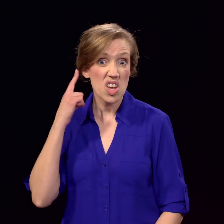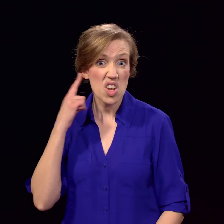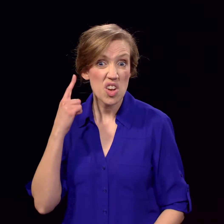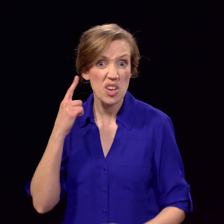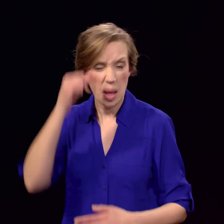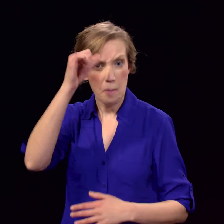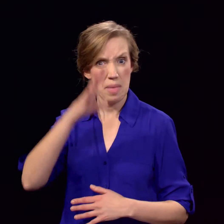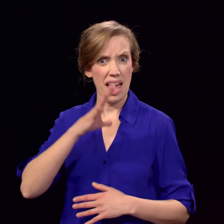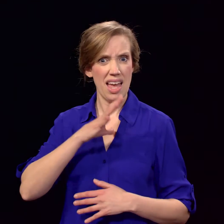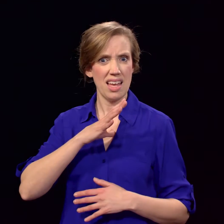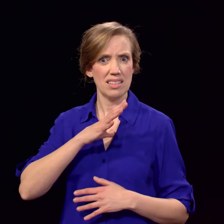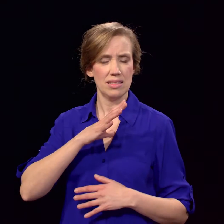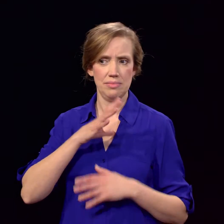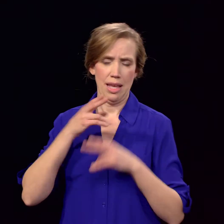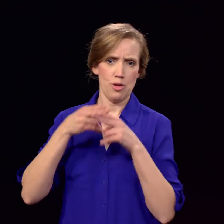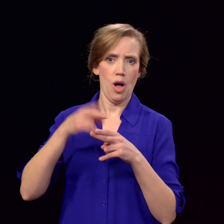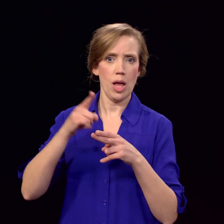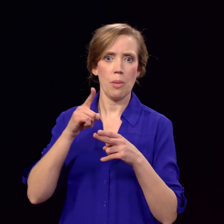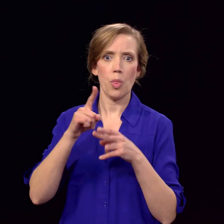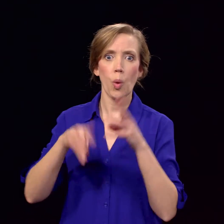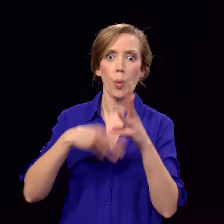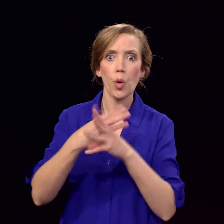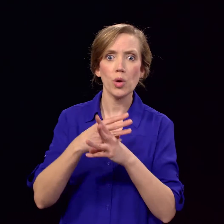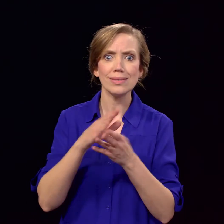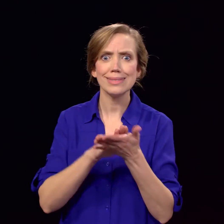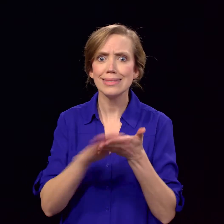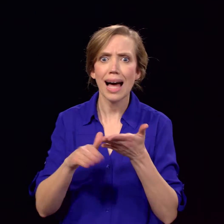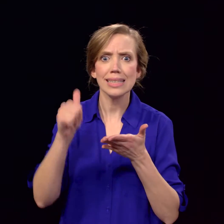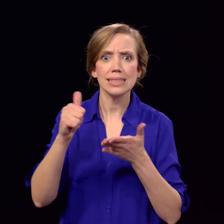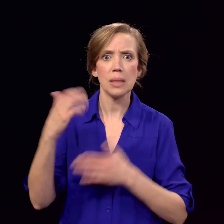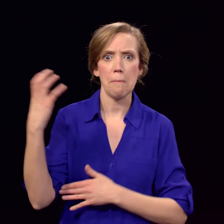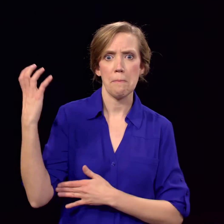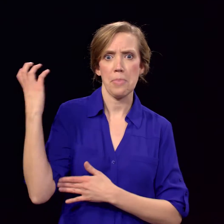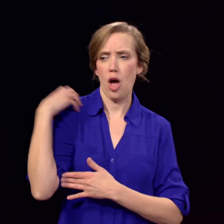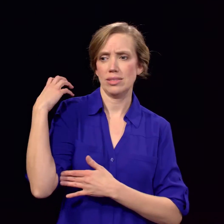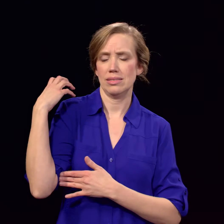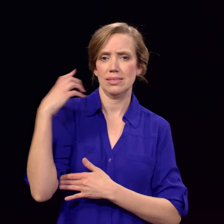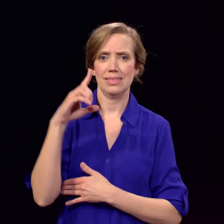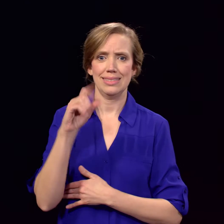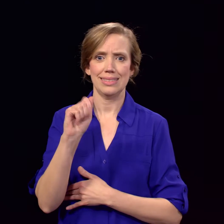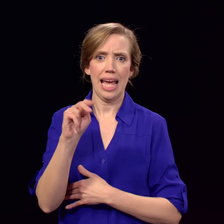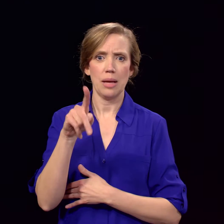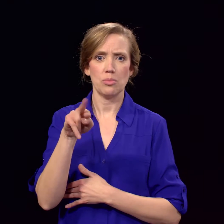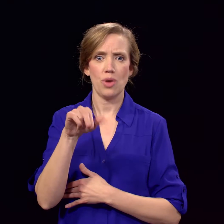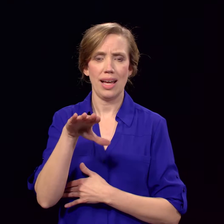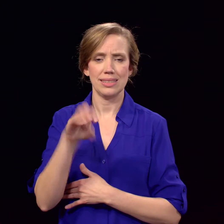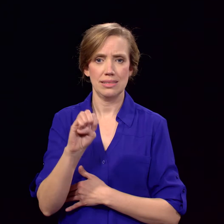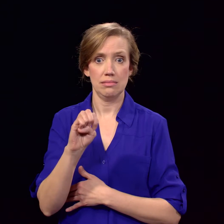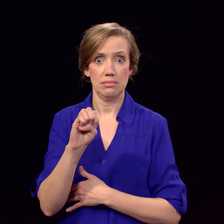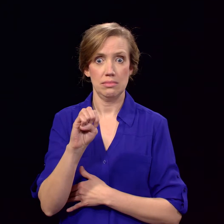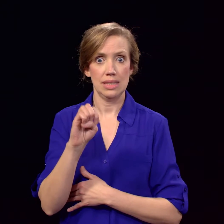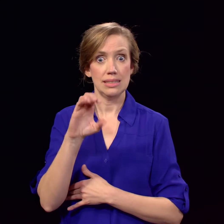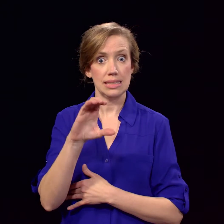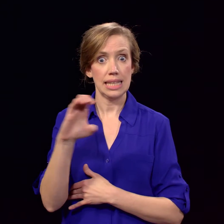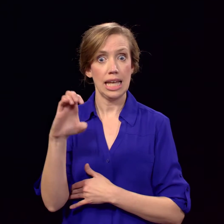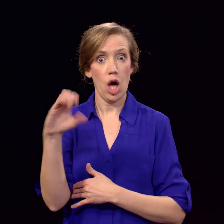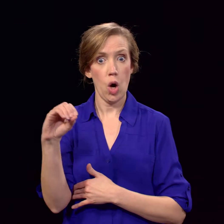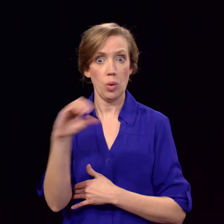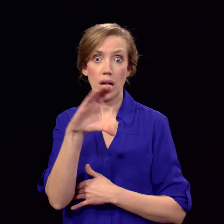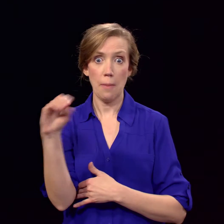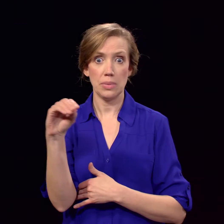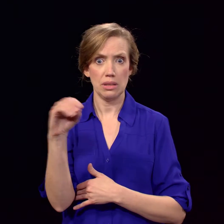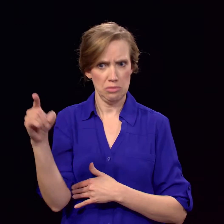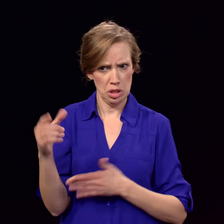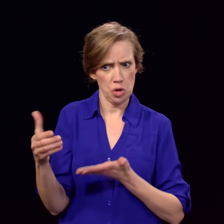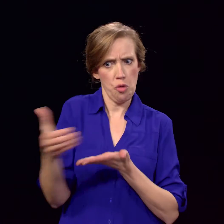Did you hear about this guy? They called him the world's nicest boss, Dan Price, the CEO of a company in Seattle, Washington. He